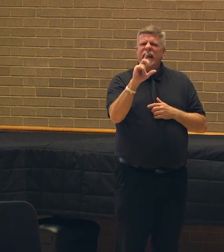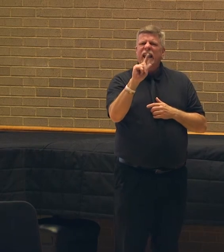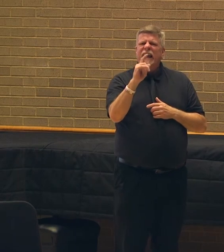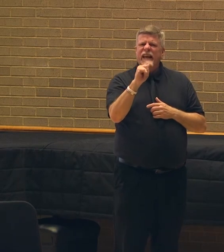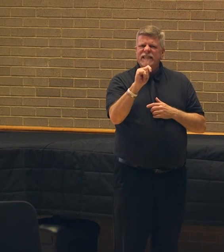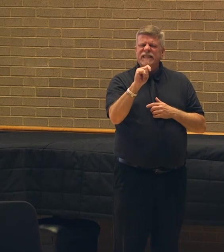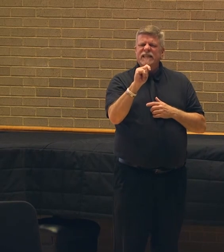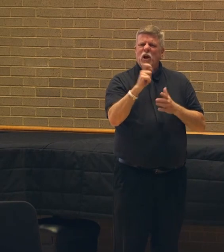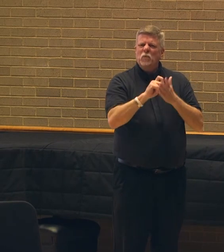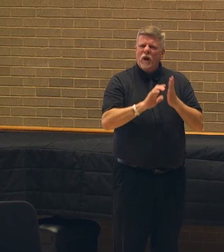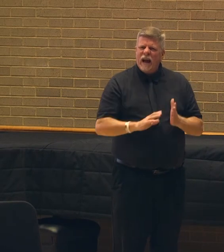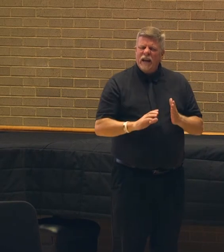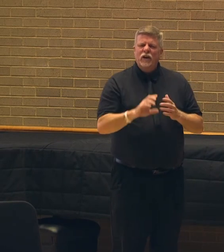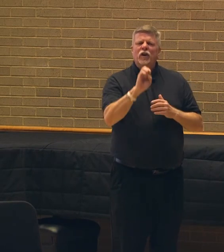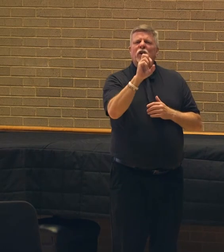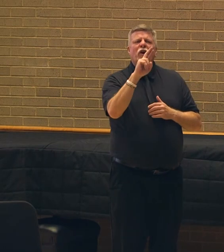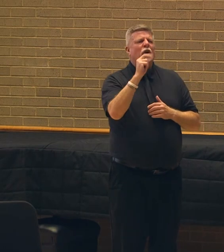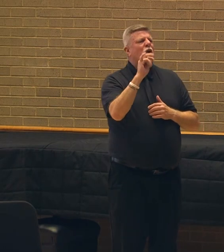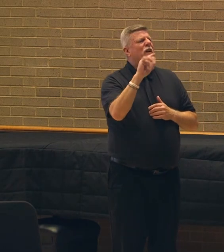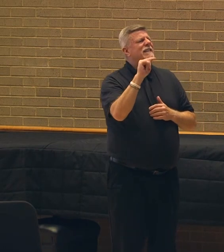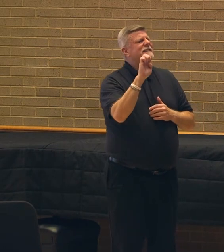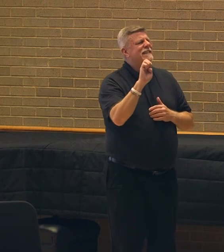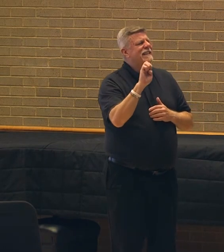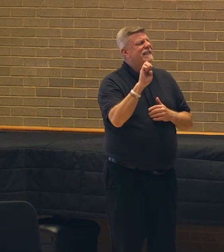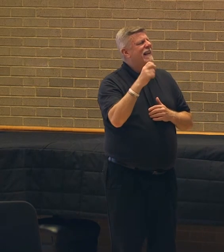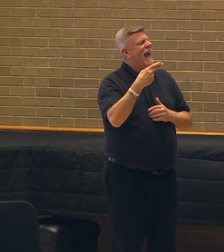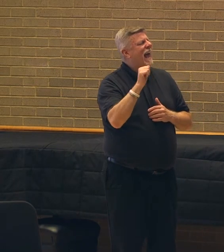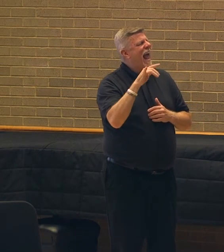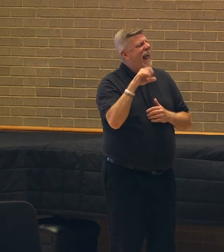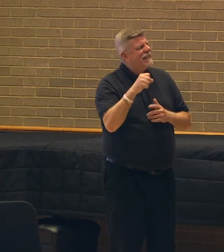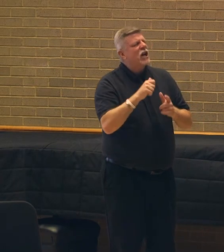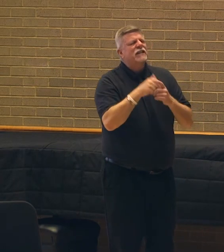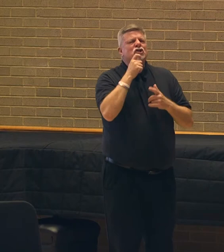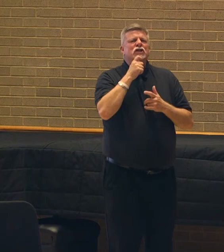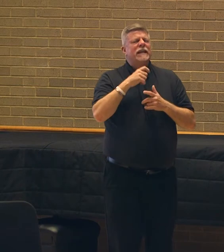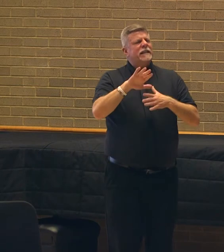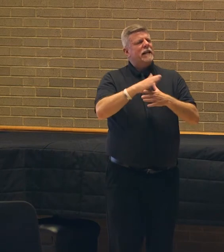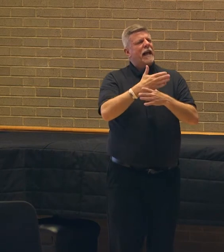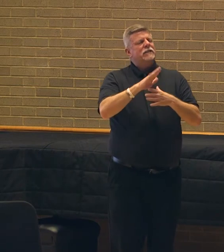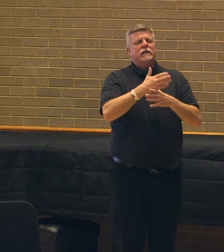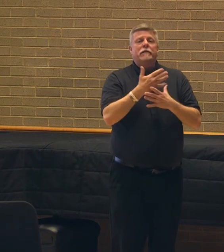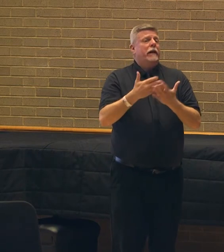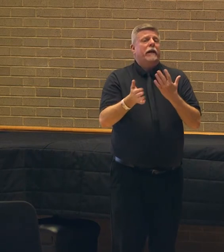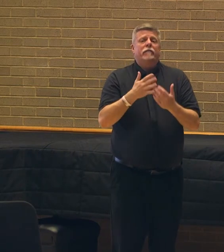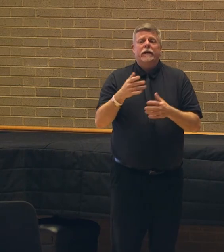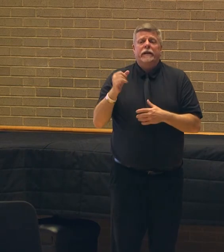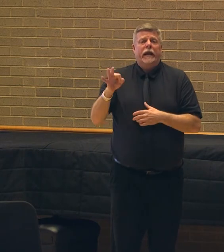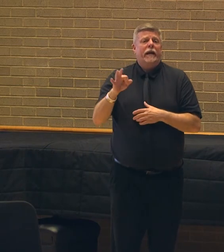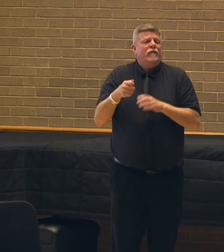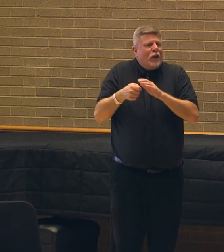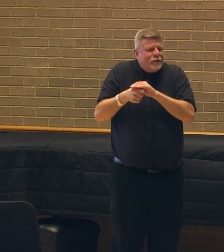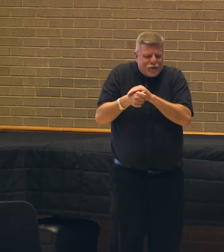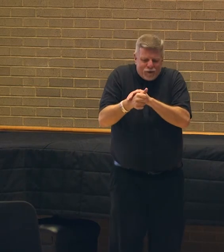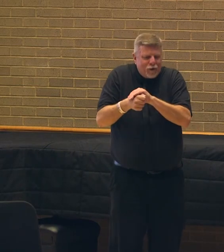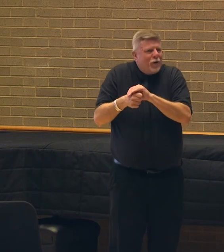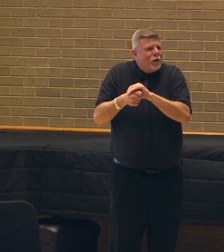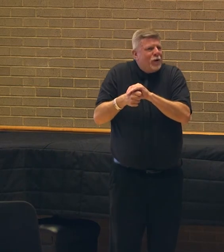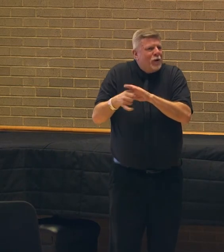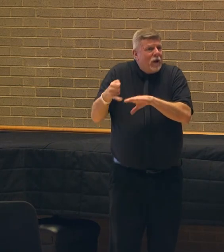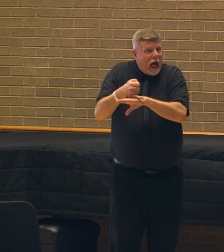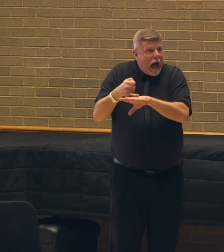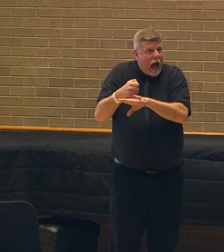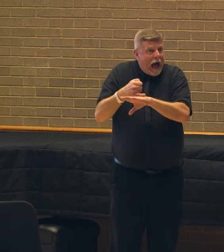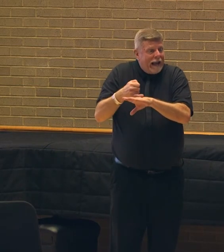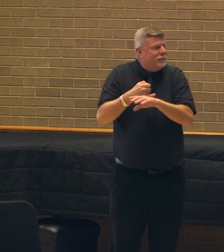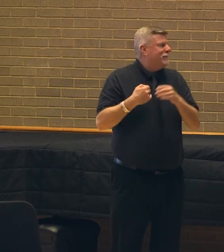Ernestine Hayes, she shared this notion that even if Turtle Island, what we often call and think